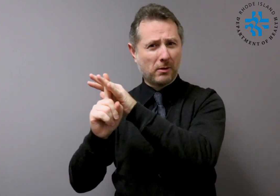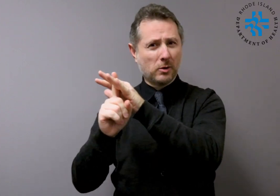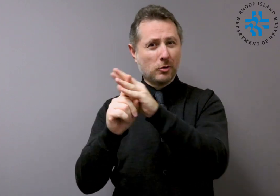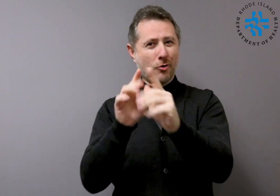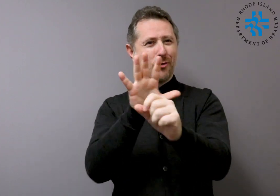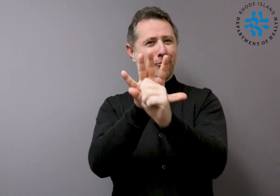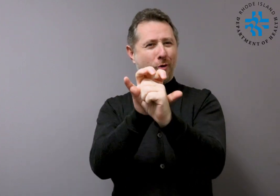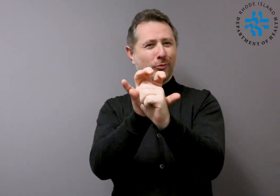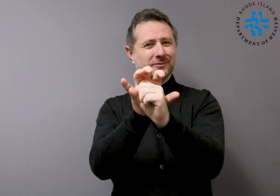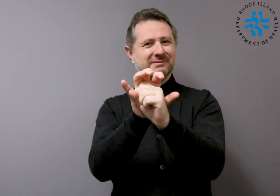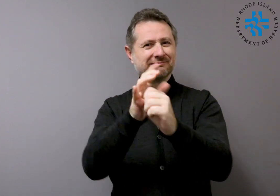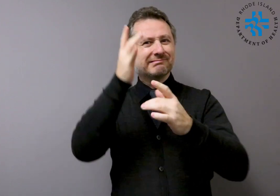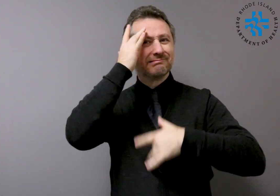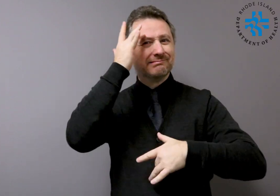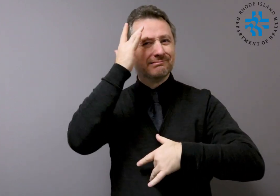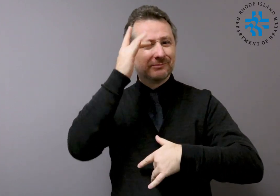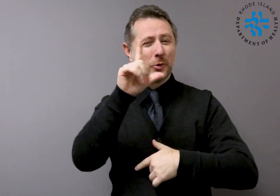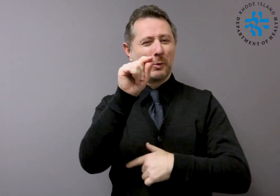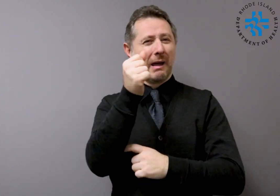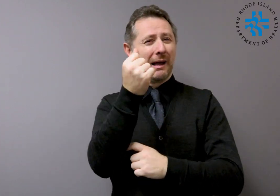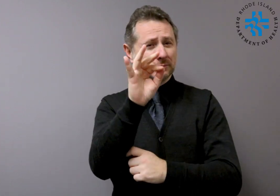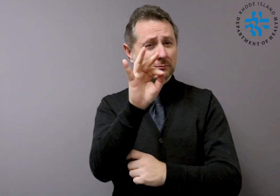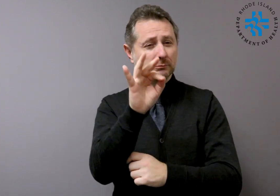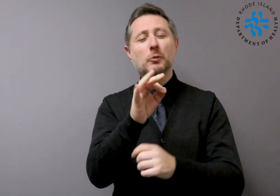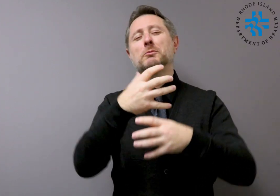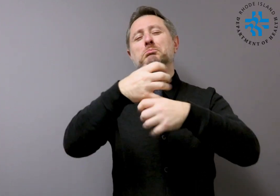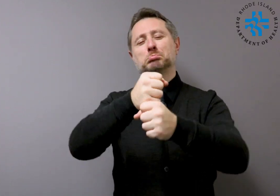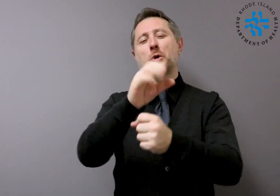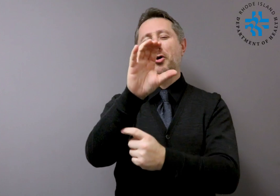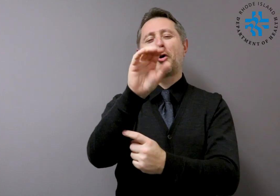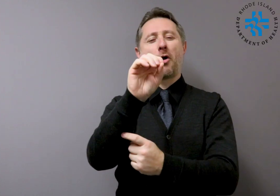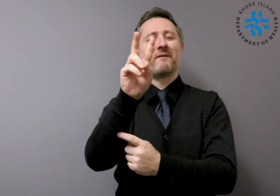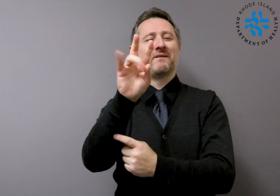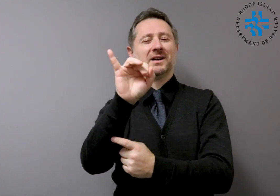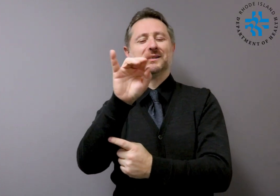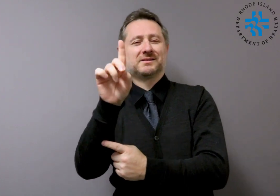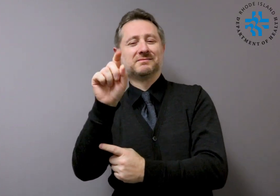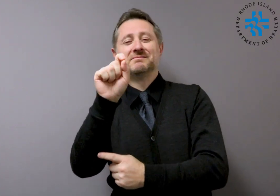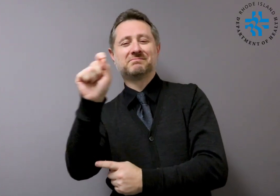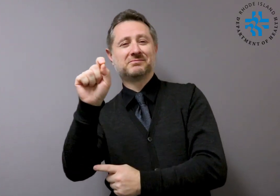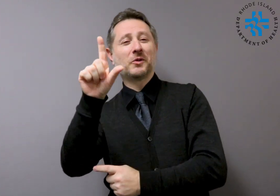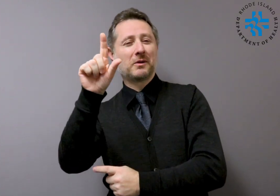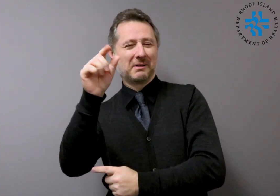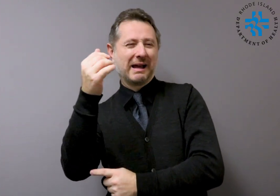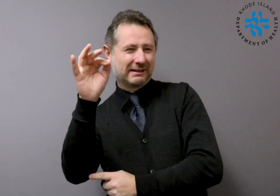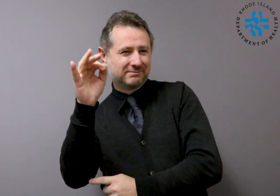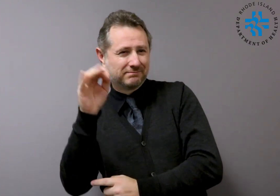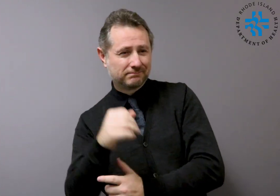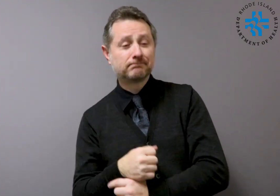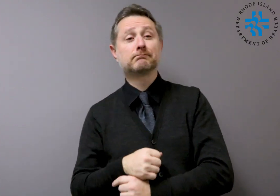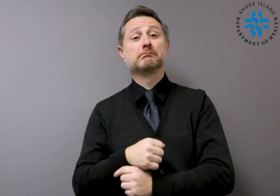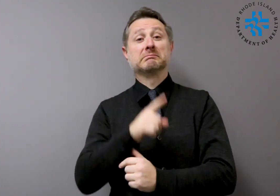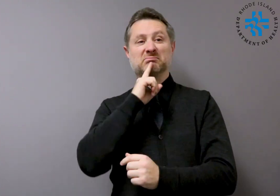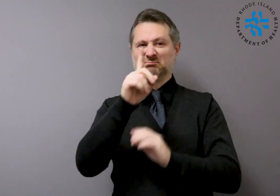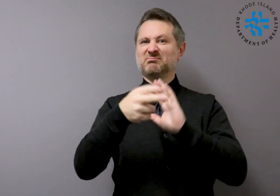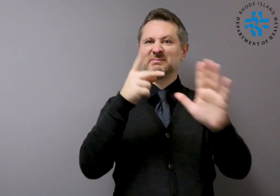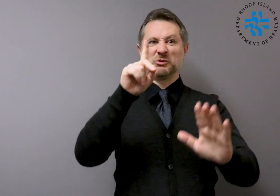COVID-19, diagnosed in more than 2,700 fatalities worldwide. The vast